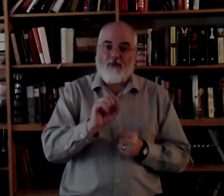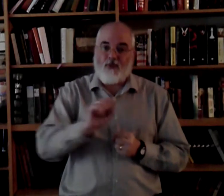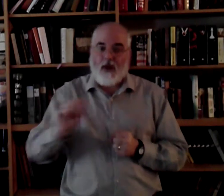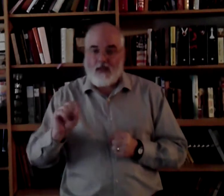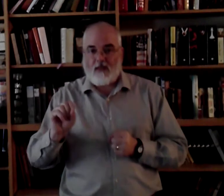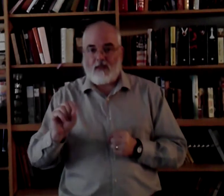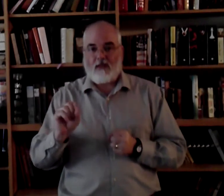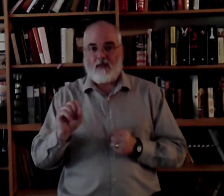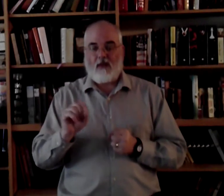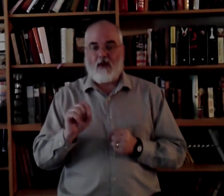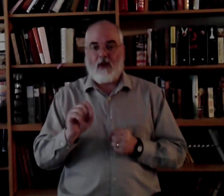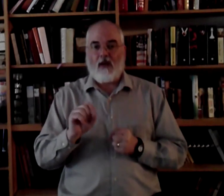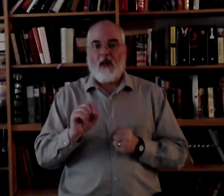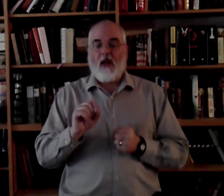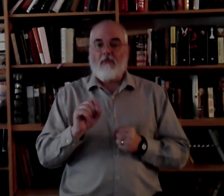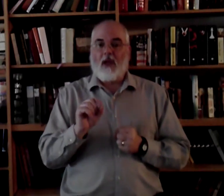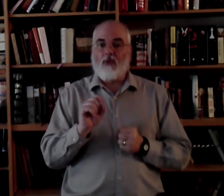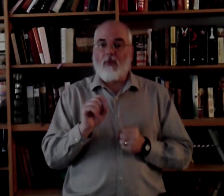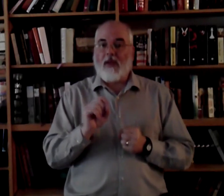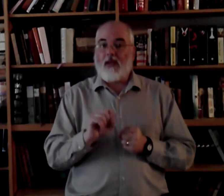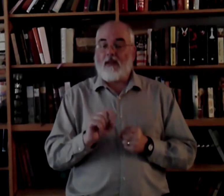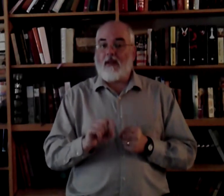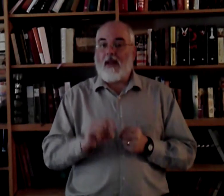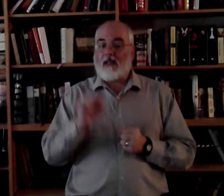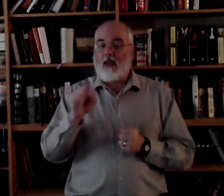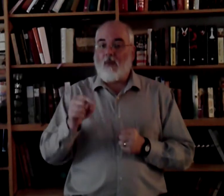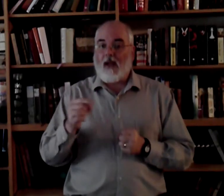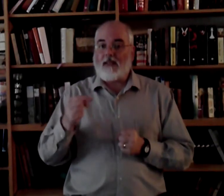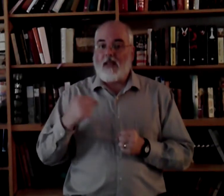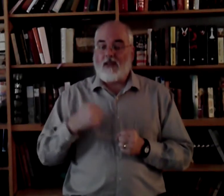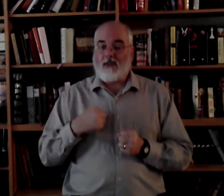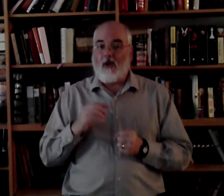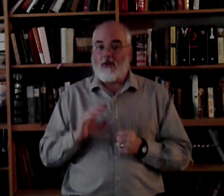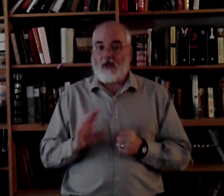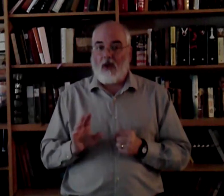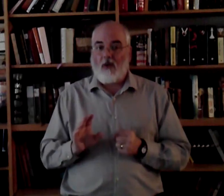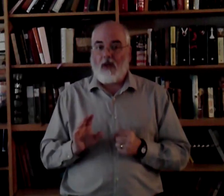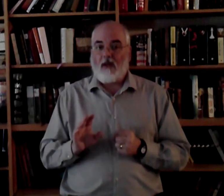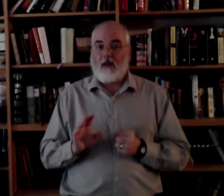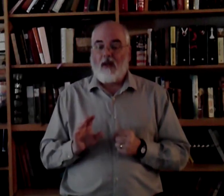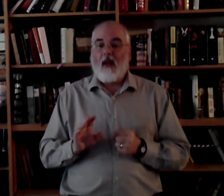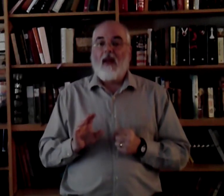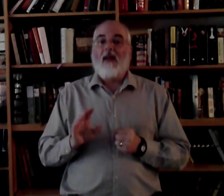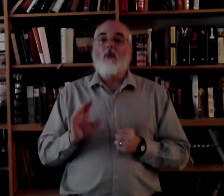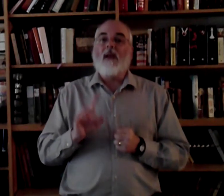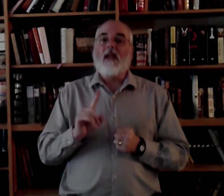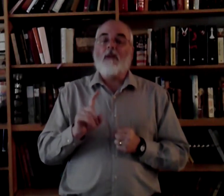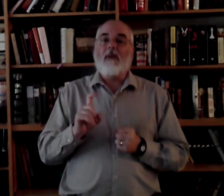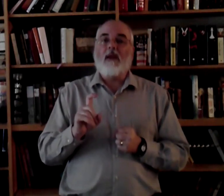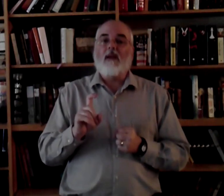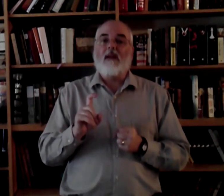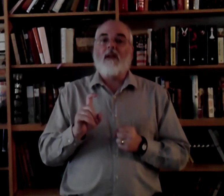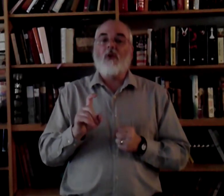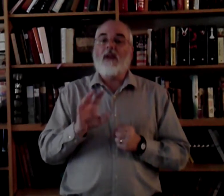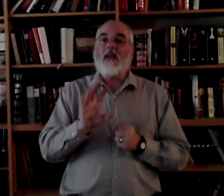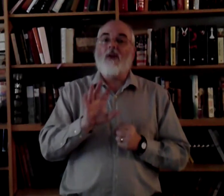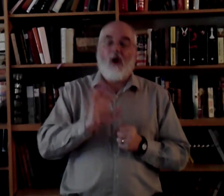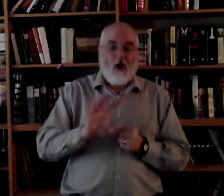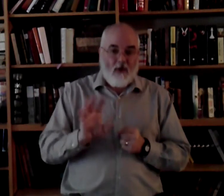phrases. All right? Because when we get to the next thing where I sing this song slowly, we need to be, you need to already